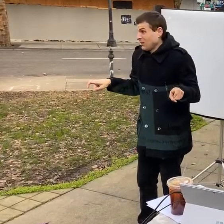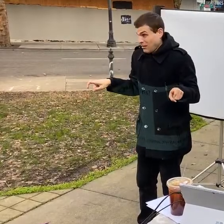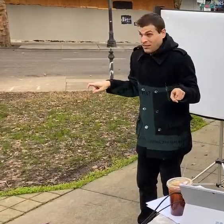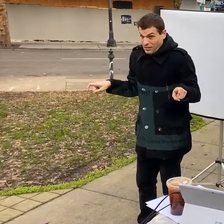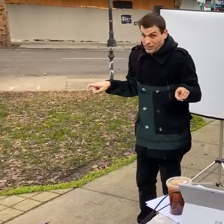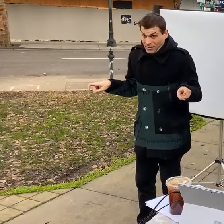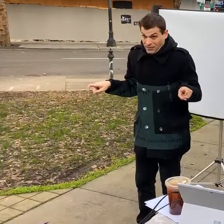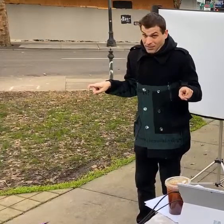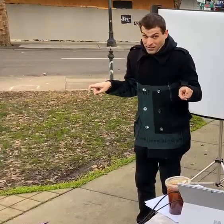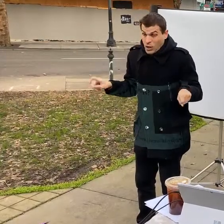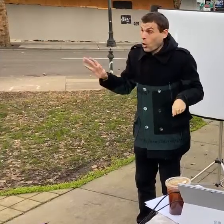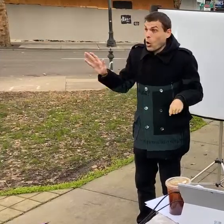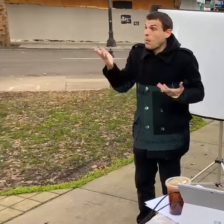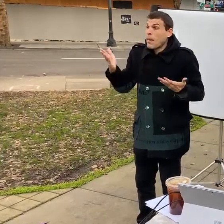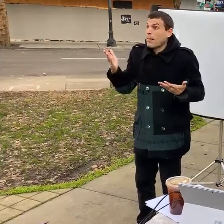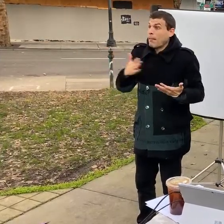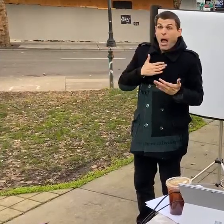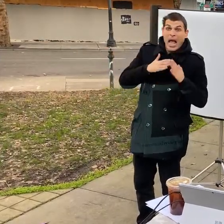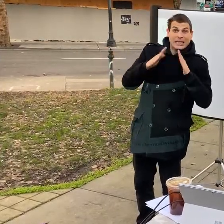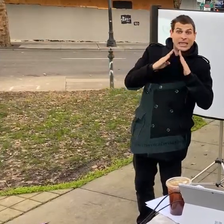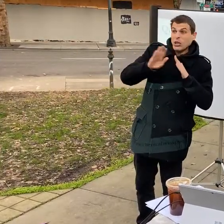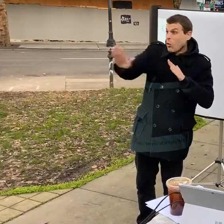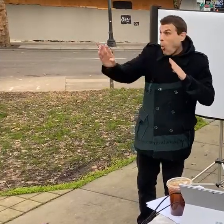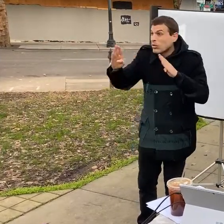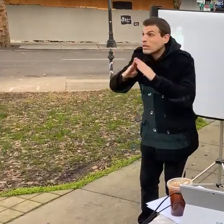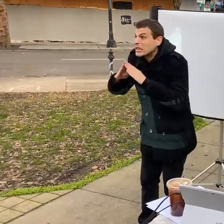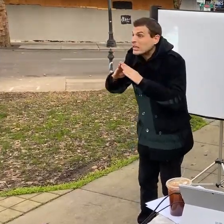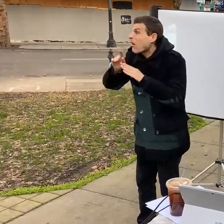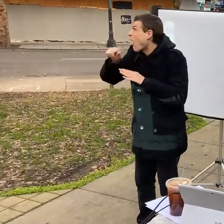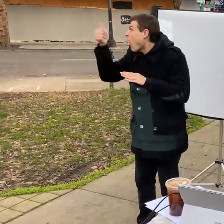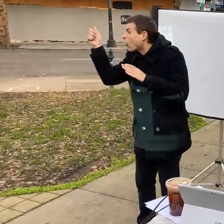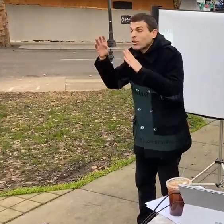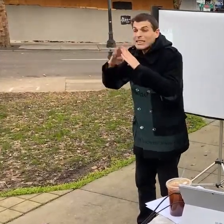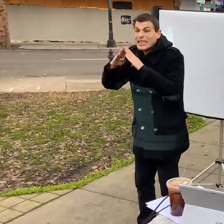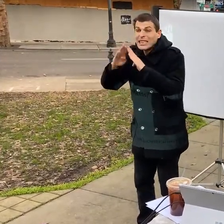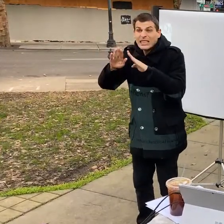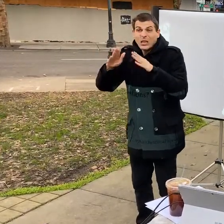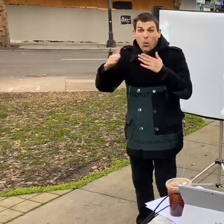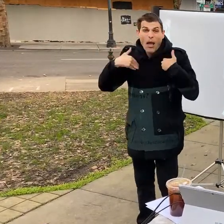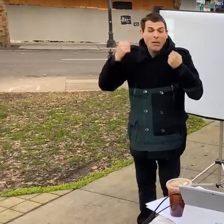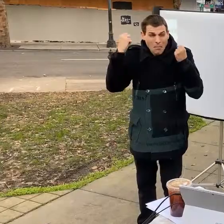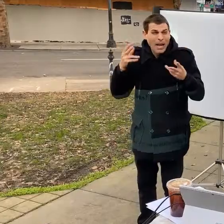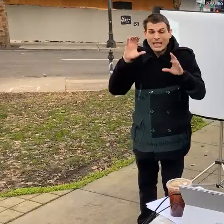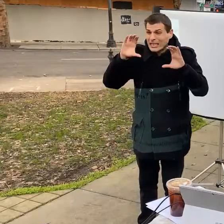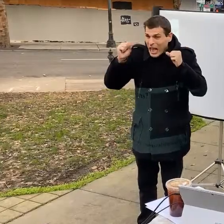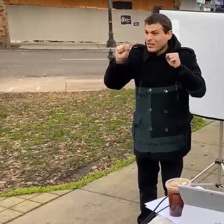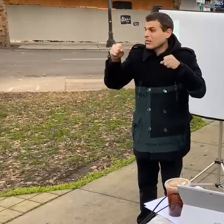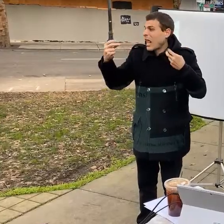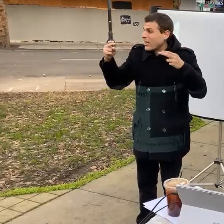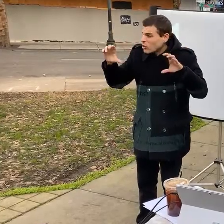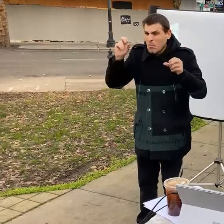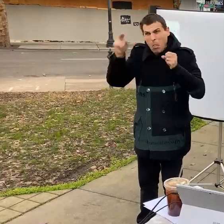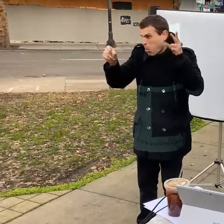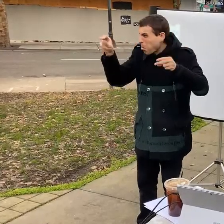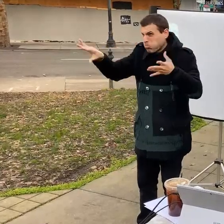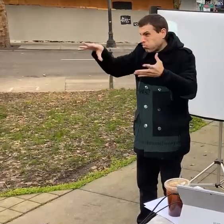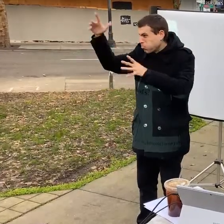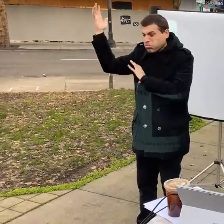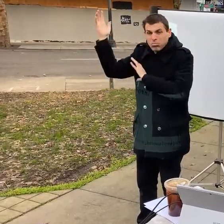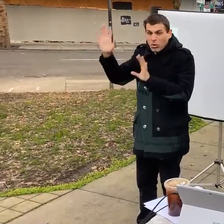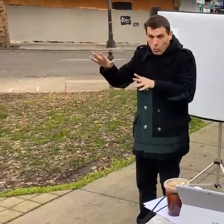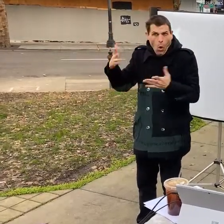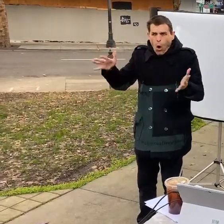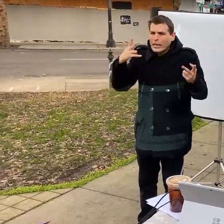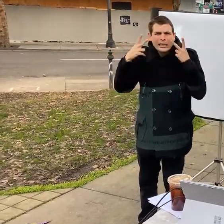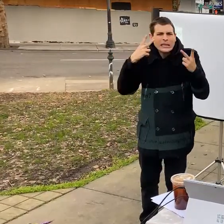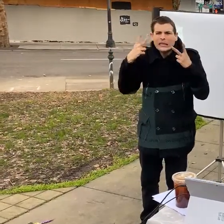your city our city everybody's city this stuff is being used and it's having impacts and as we saw the agencies who are